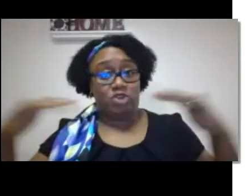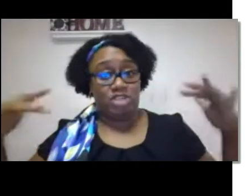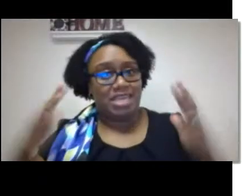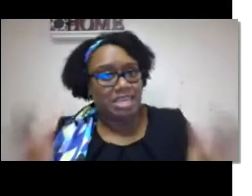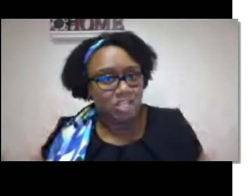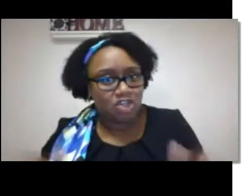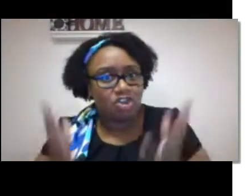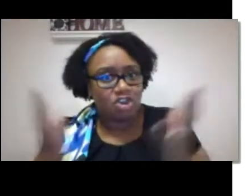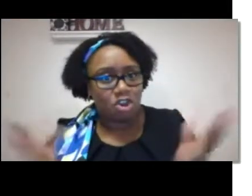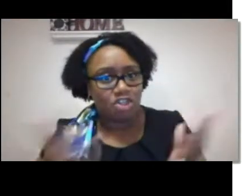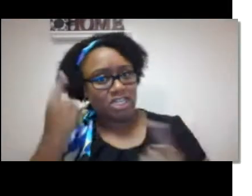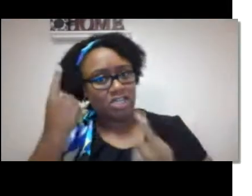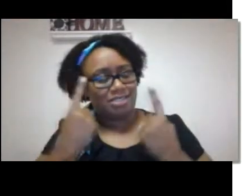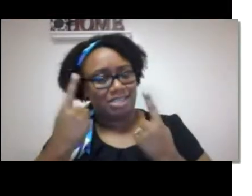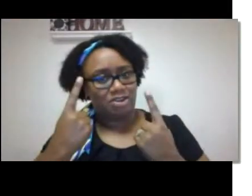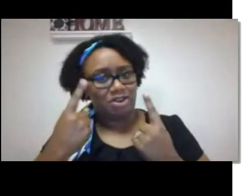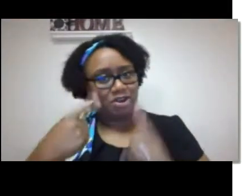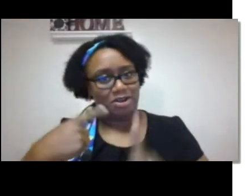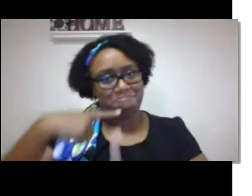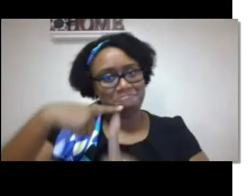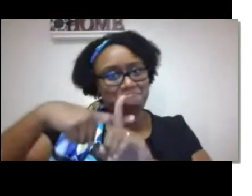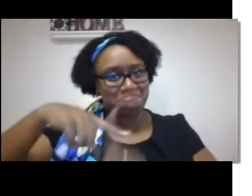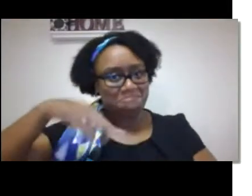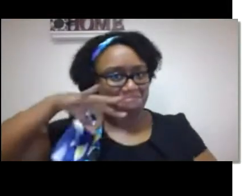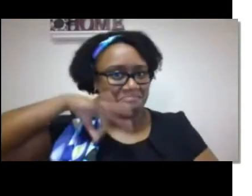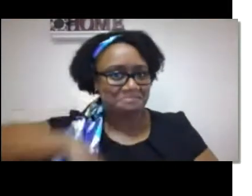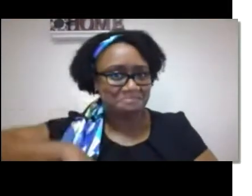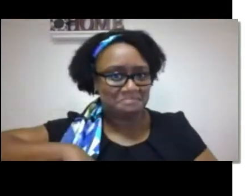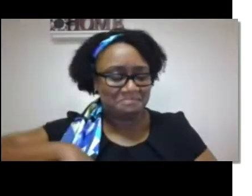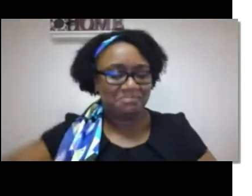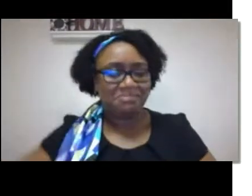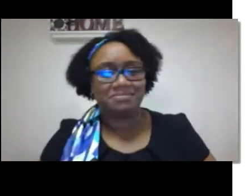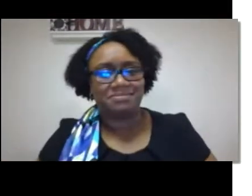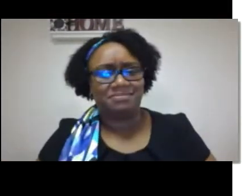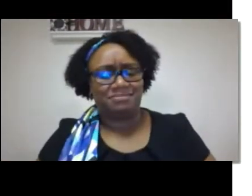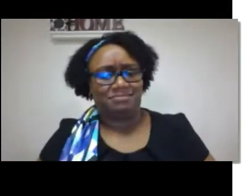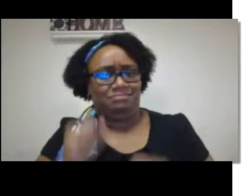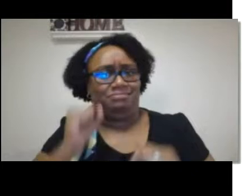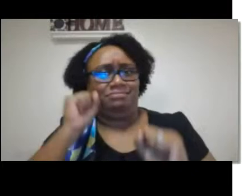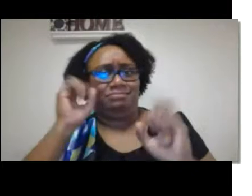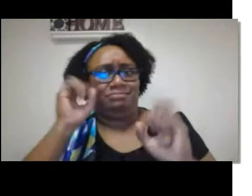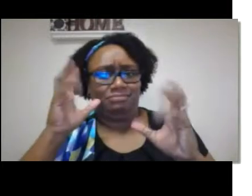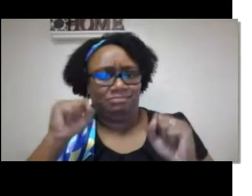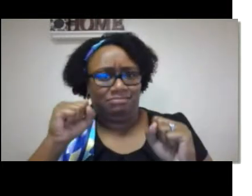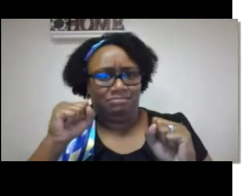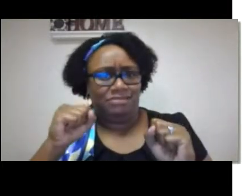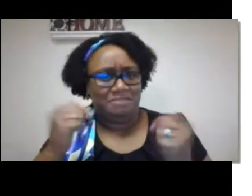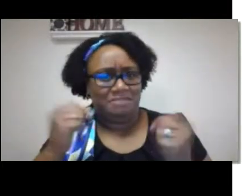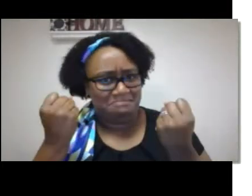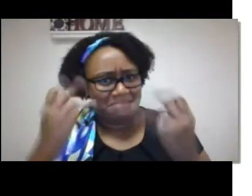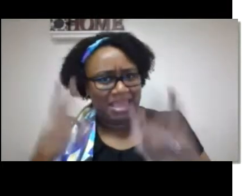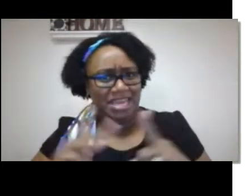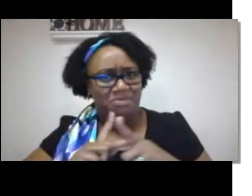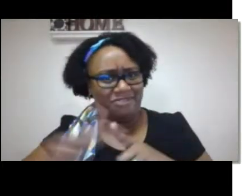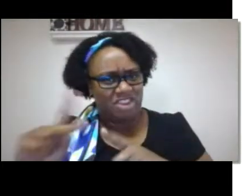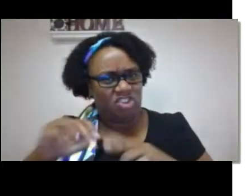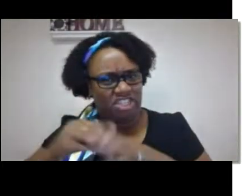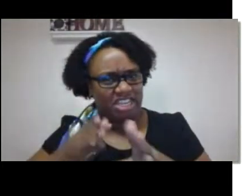In a time when linguistic diversity is encouraged and considered an asset.